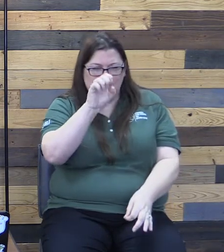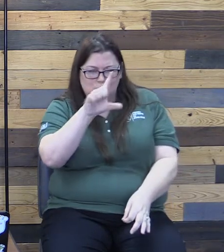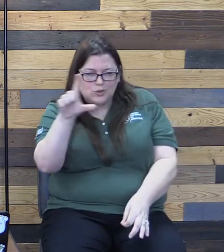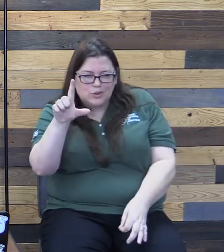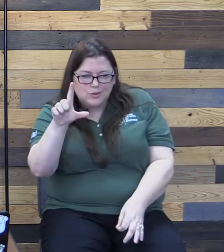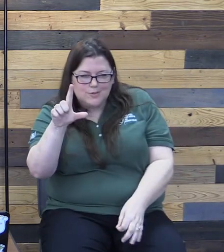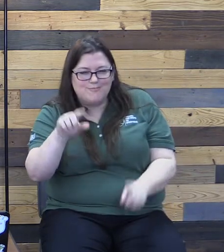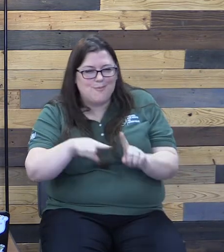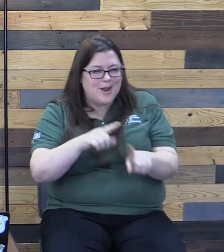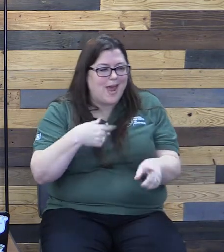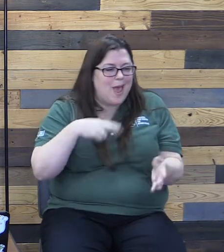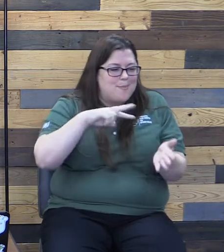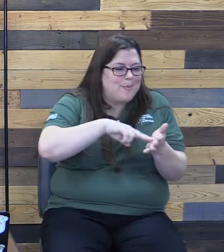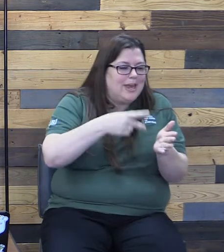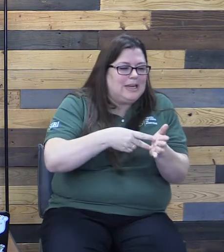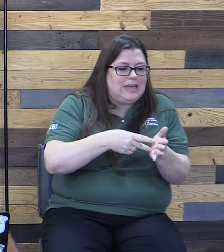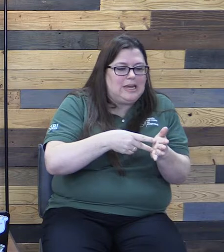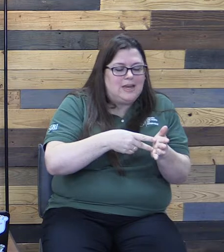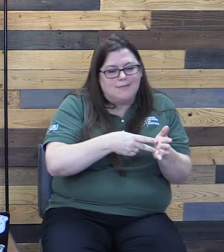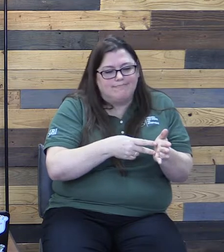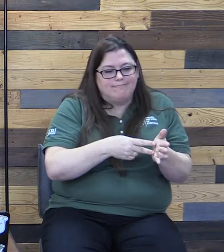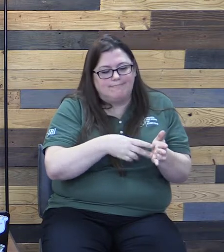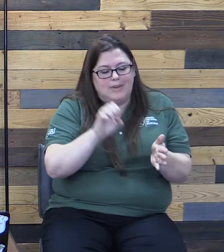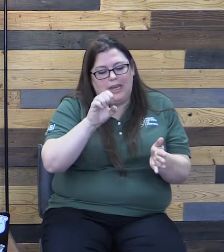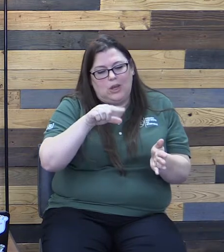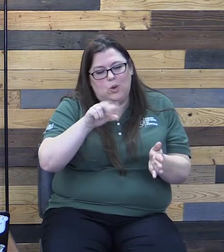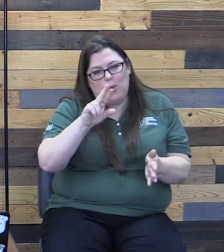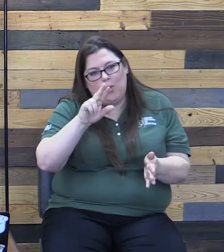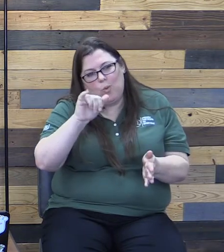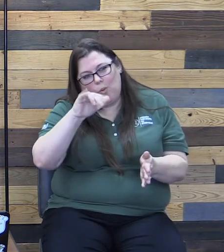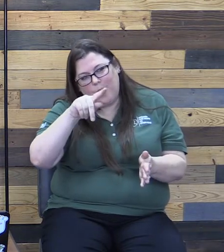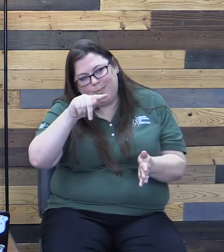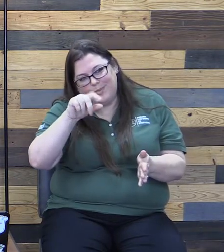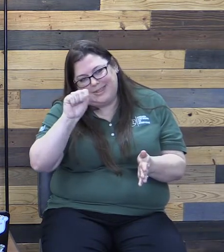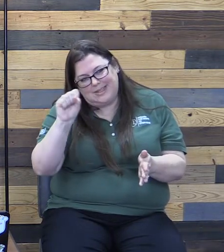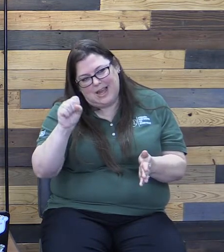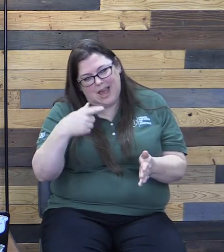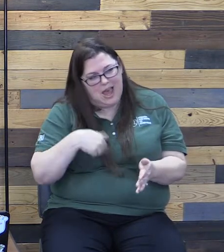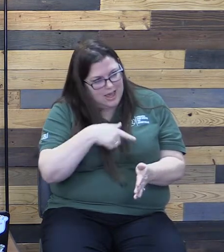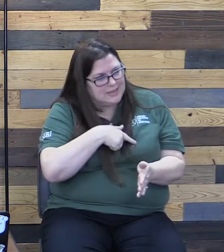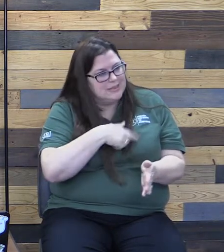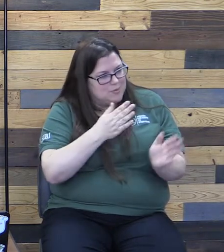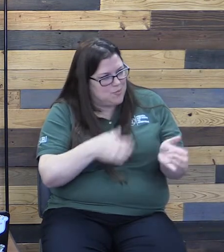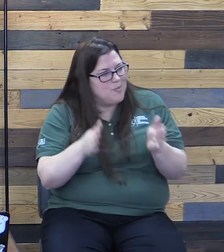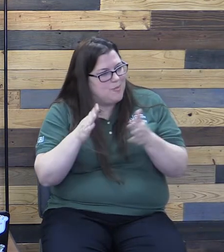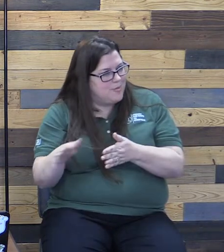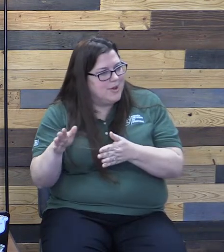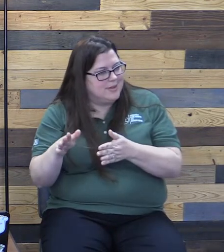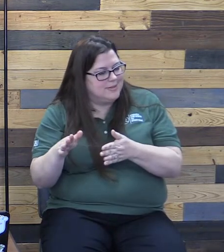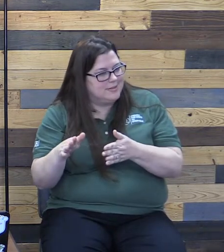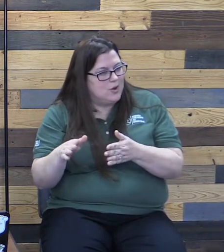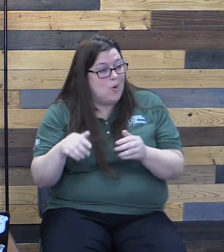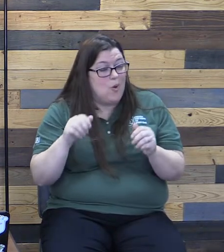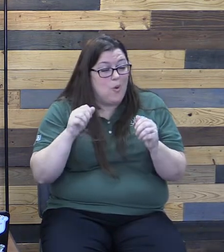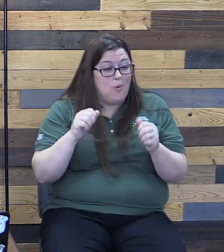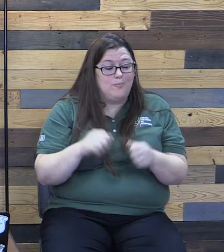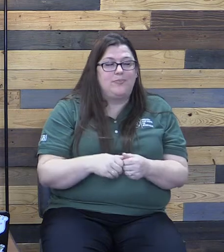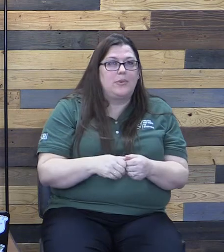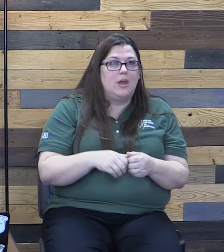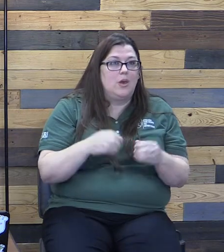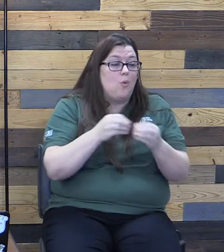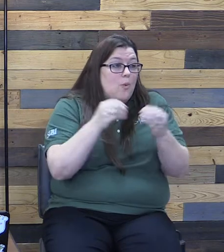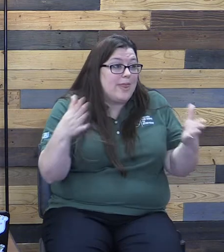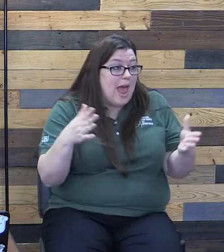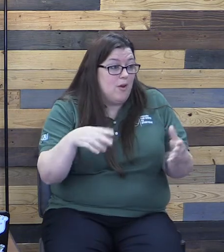mean more is like he equips us to be able to do these tasks. Without the Holy Spirit, that would be impossible. Now, the Holy Spirit is the